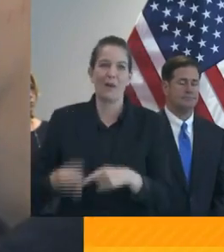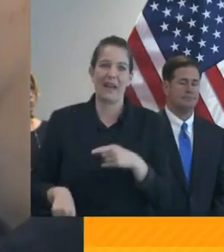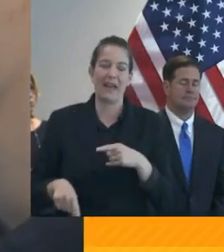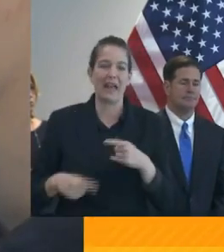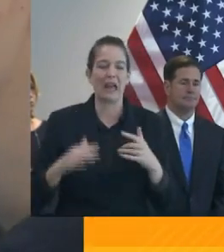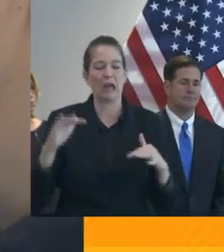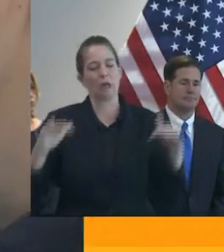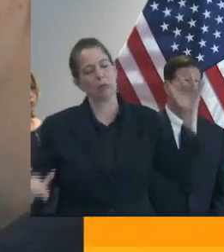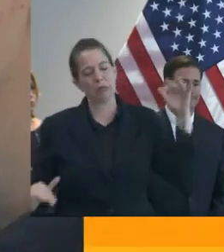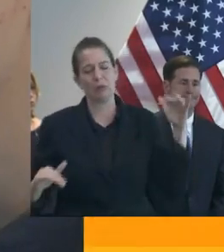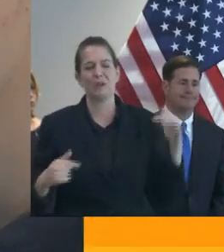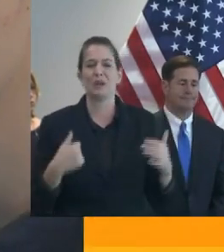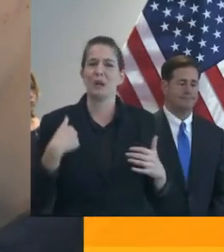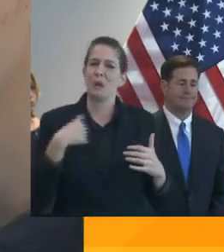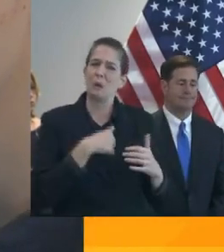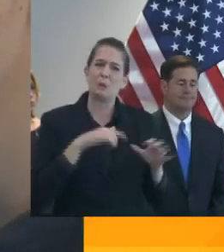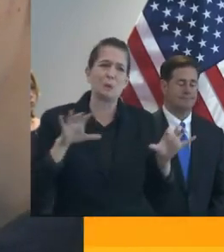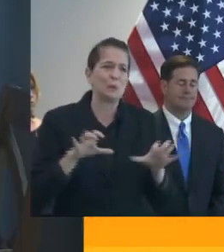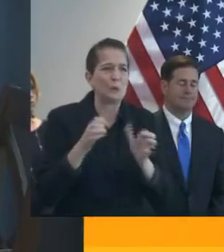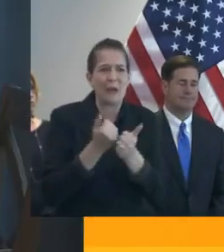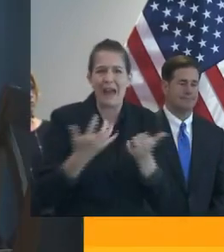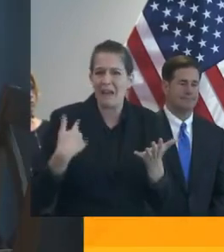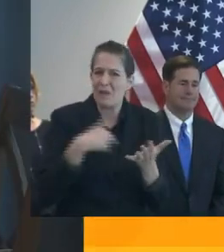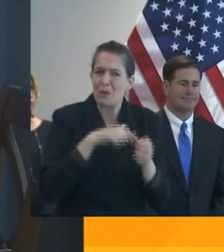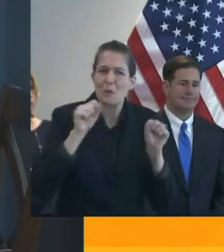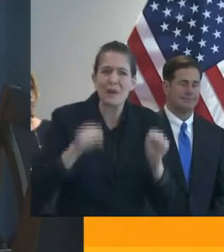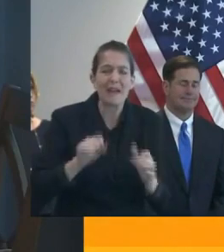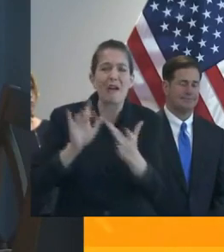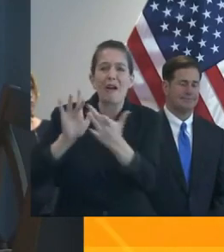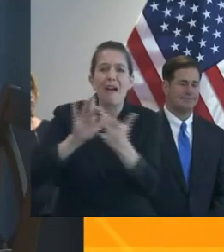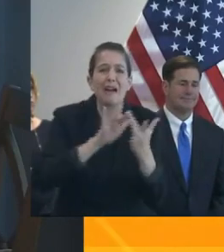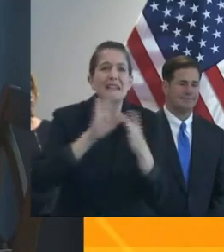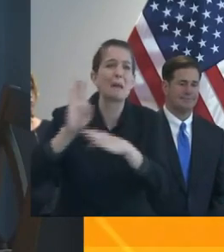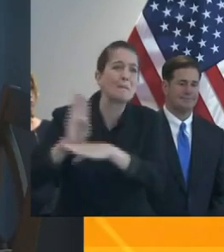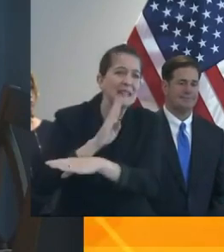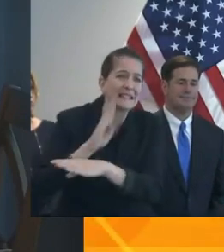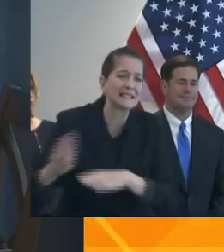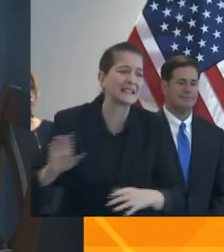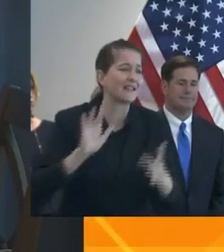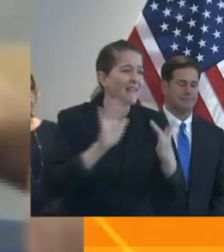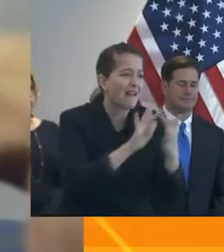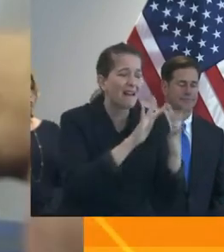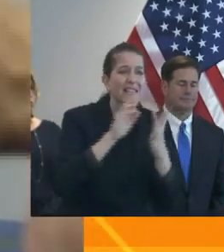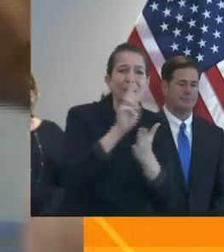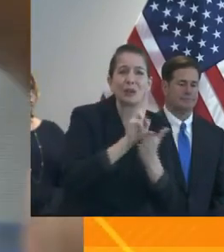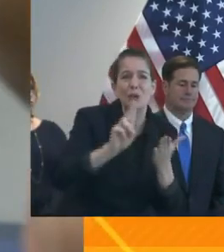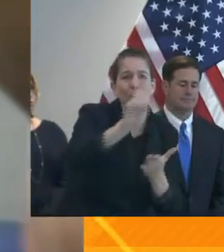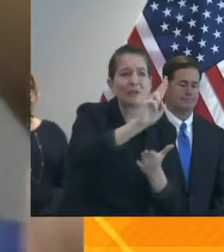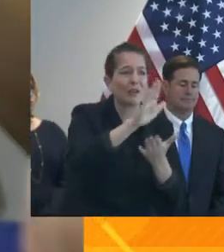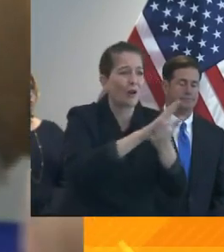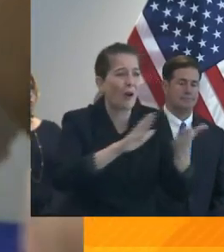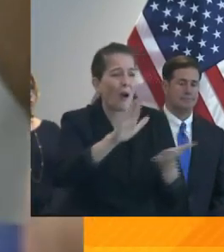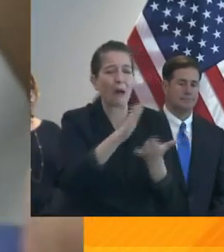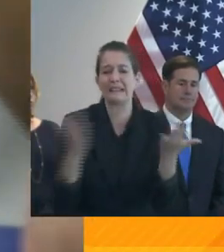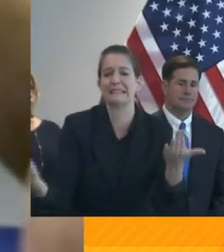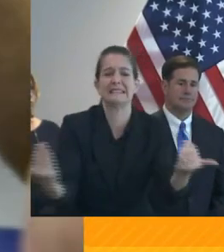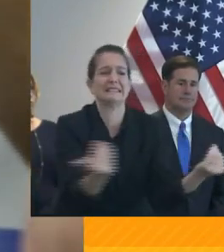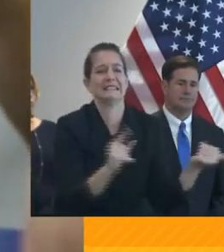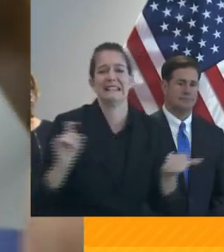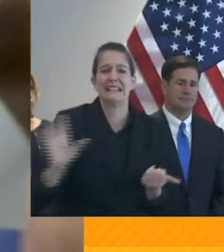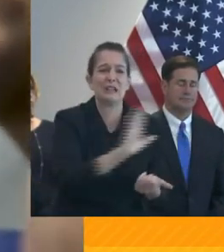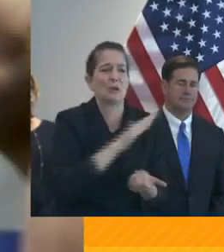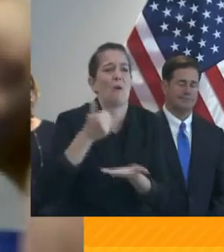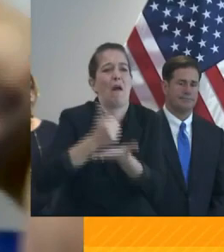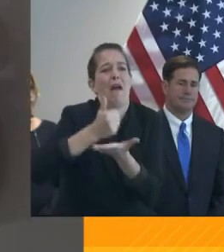agencies, to our business partners, to our universities and colleges, because this is not going to be a short-term issue. This is going to be a